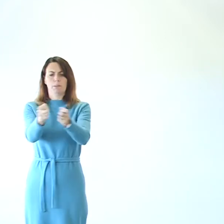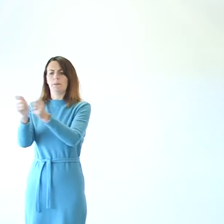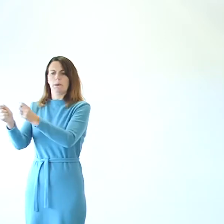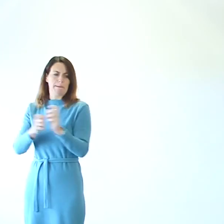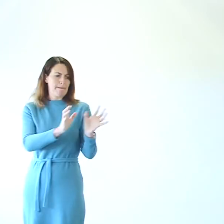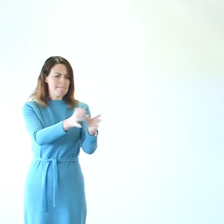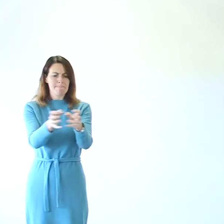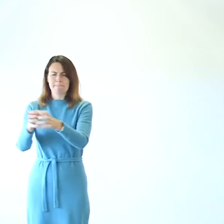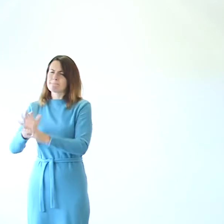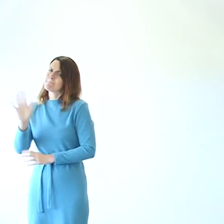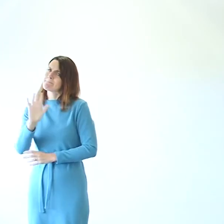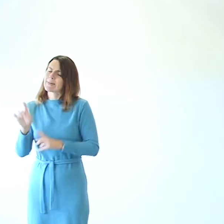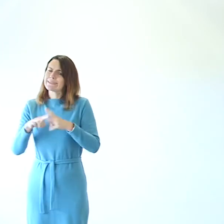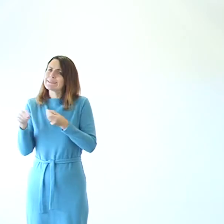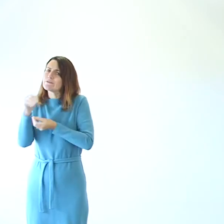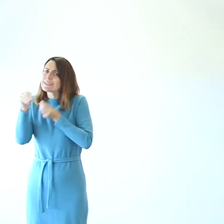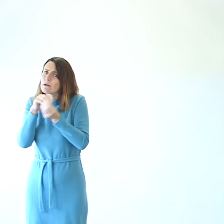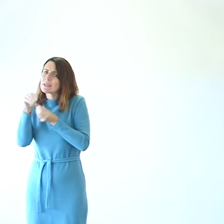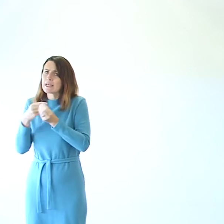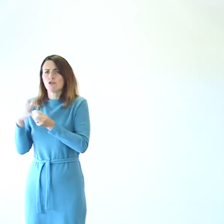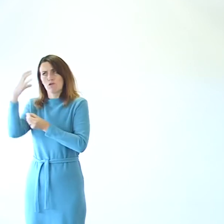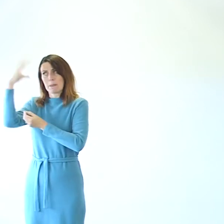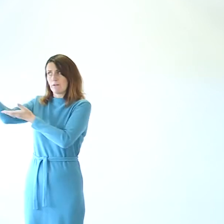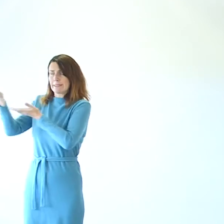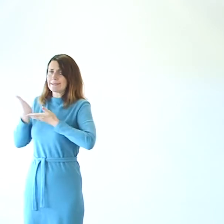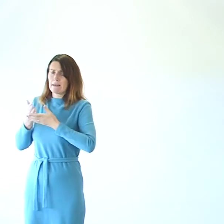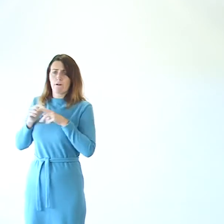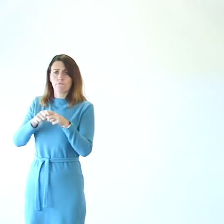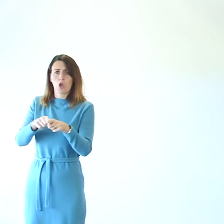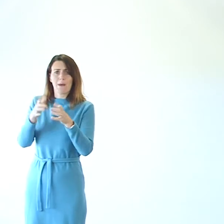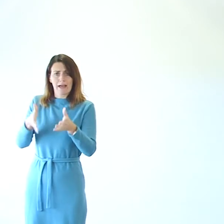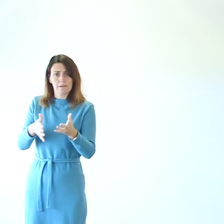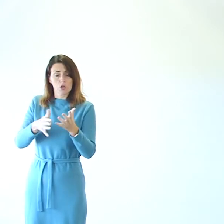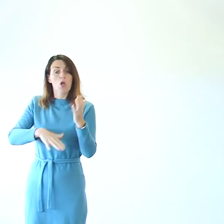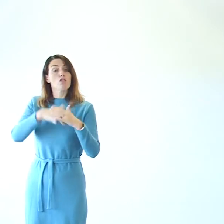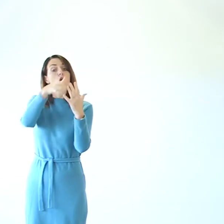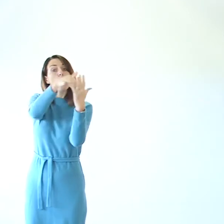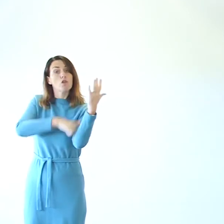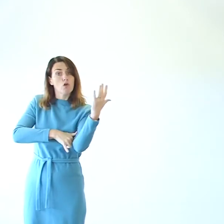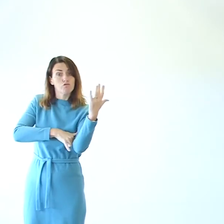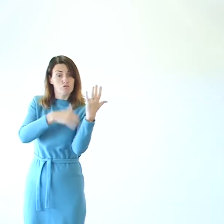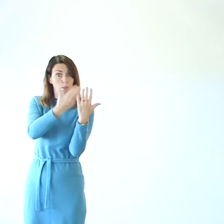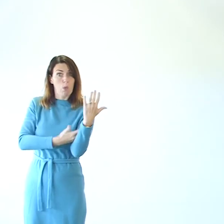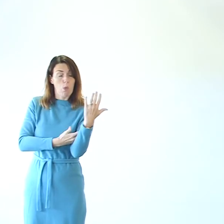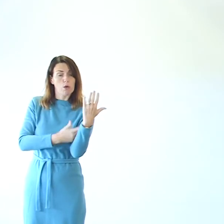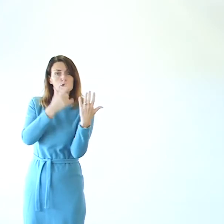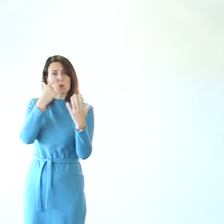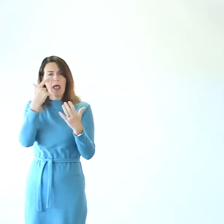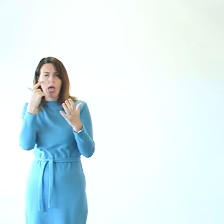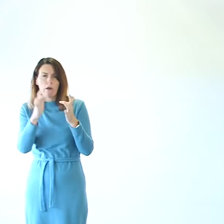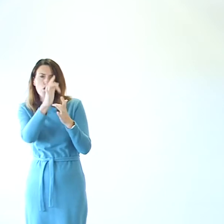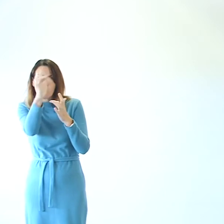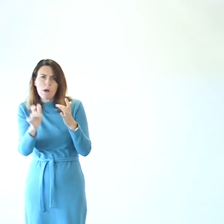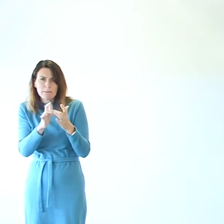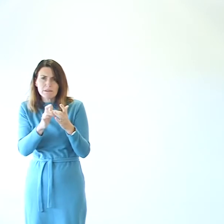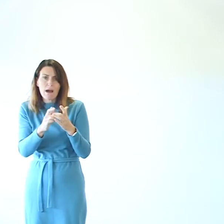a different calculation that the government, what you can do is on the long report. You can access the website where we